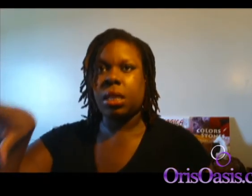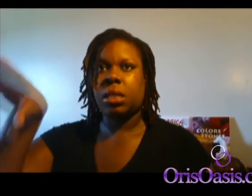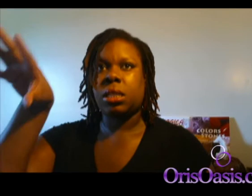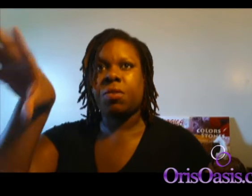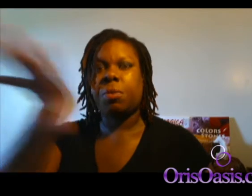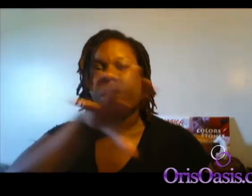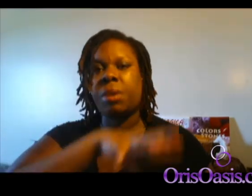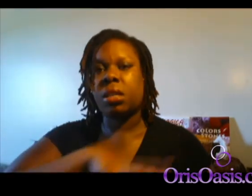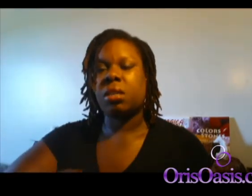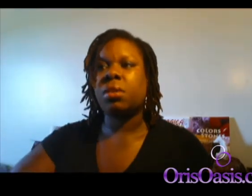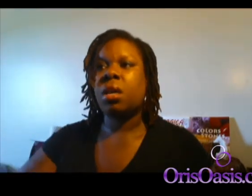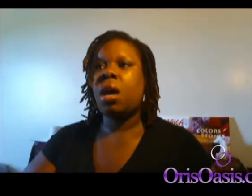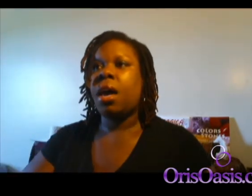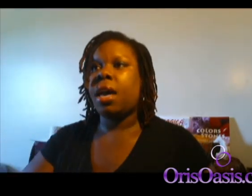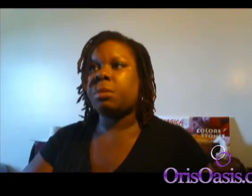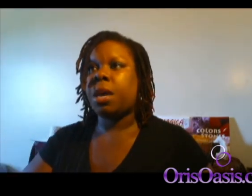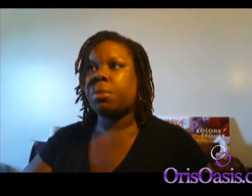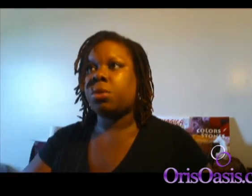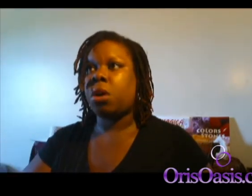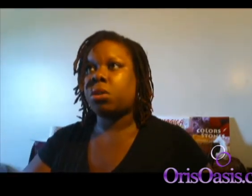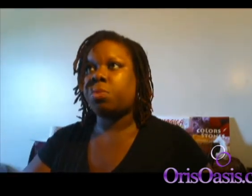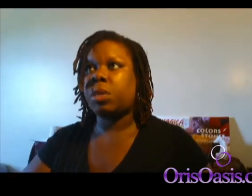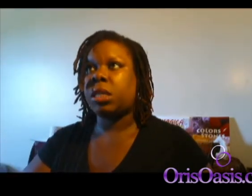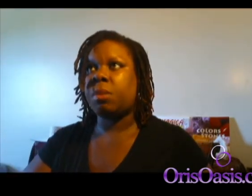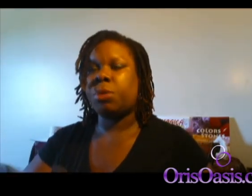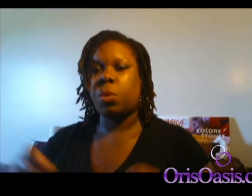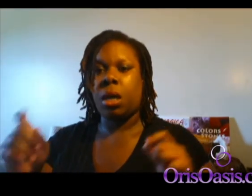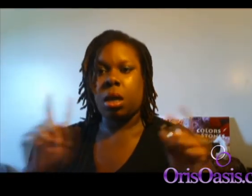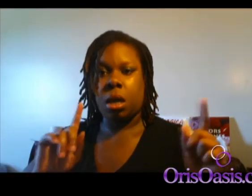the different perspectives. It's being able to also be seen between, um,